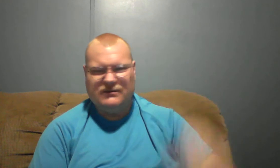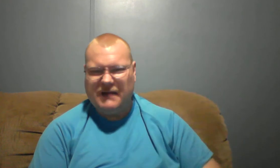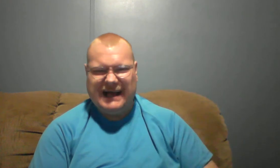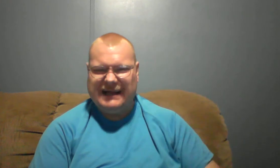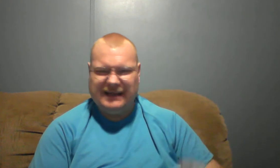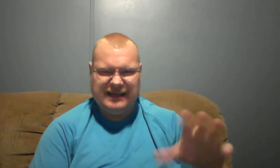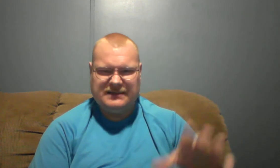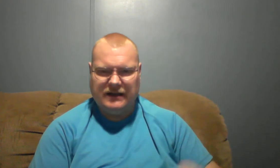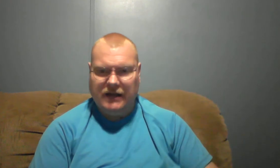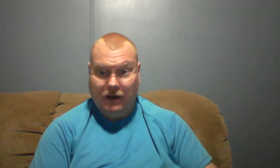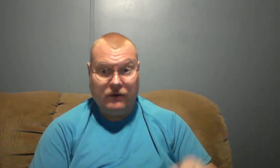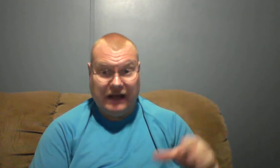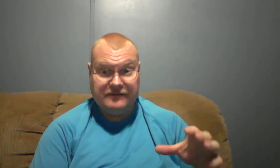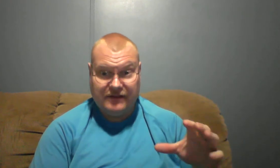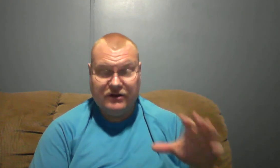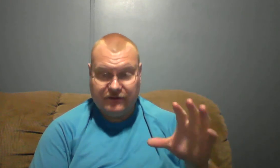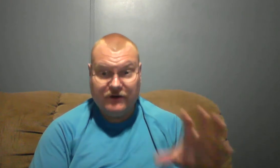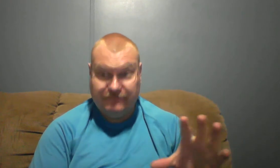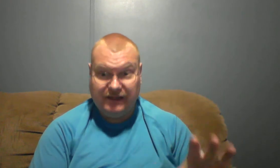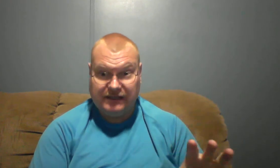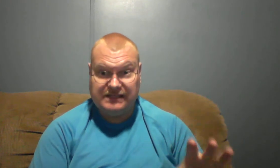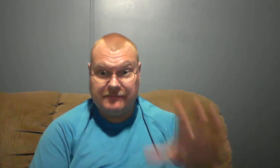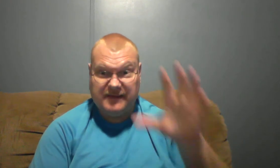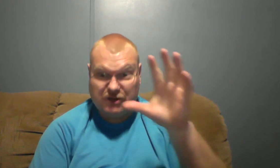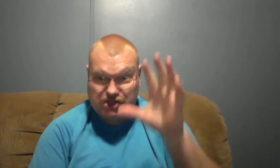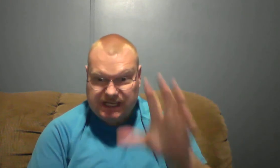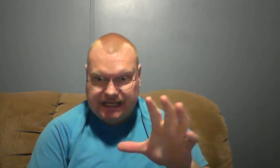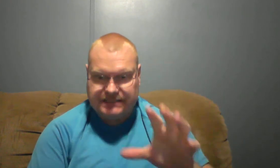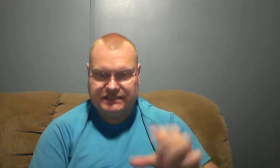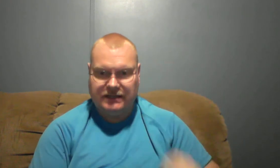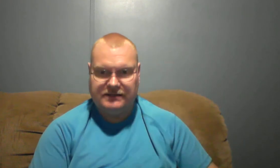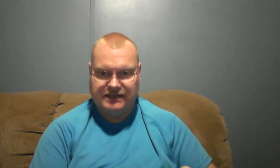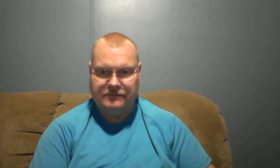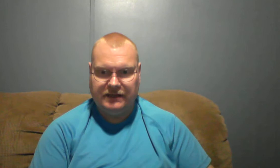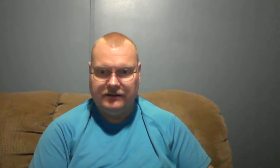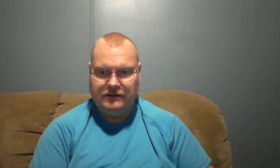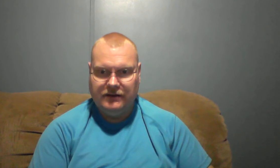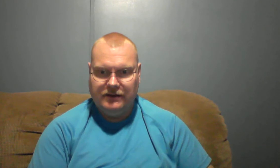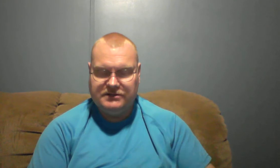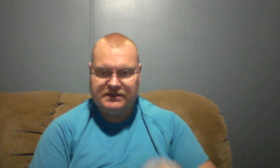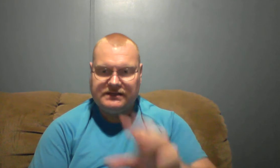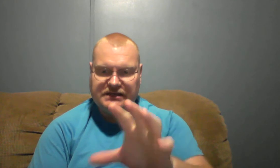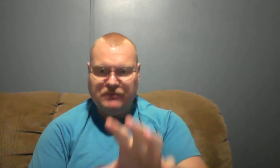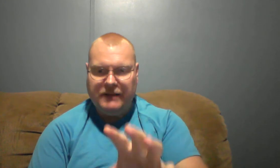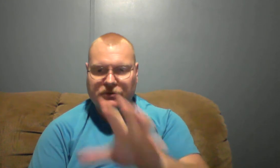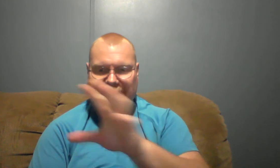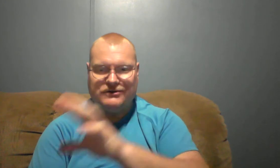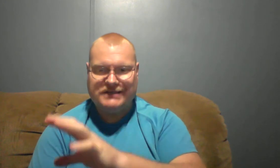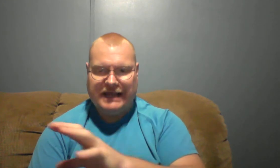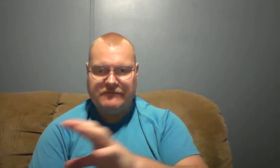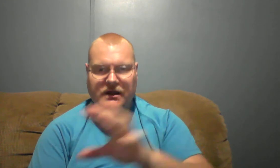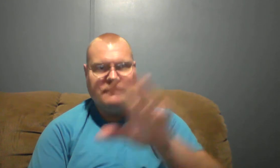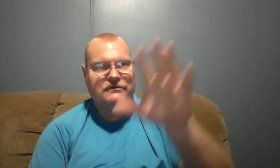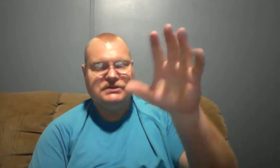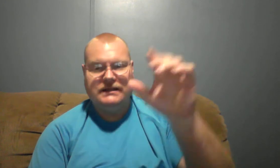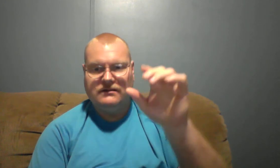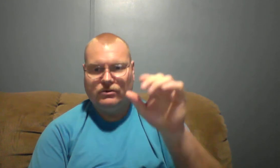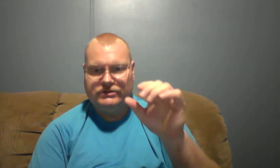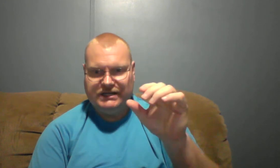mind and it's not no they're they're feeling something and they're seeing something just as these people that are saved they're seeing the Lord Jesus